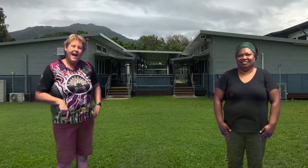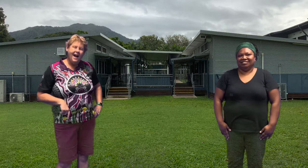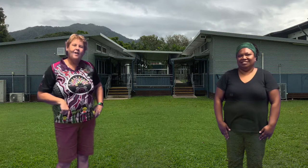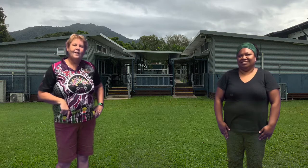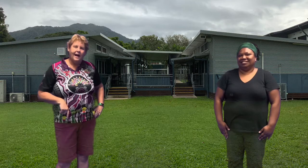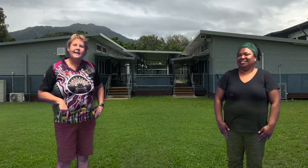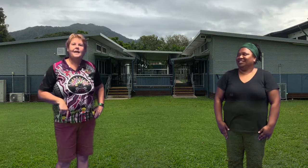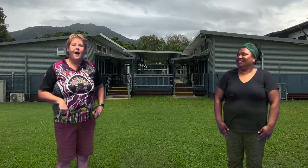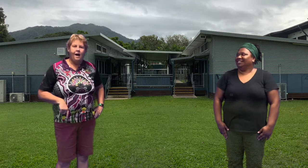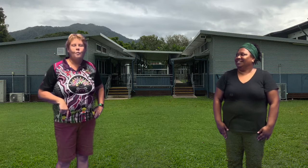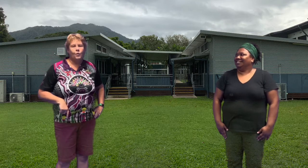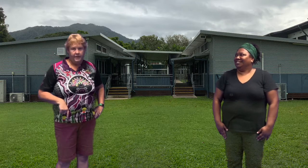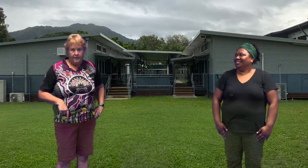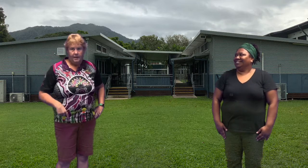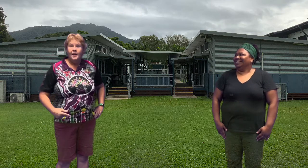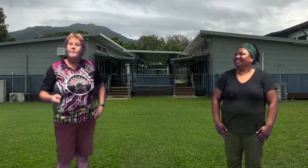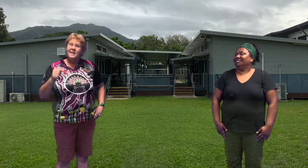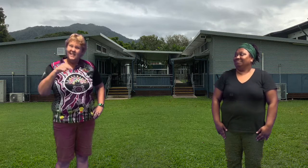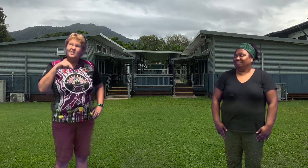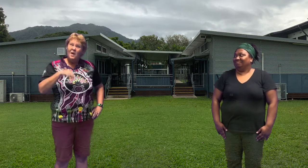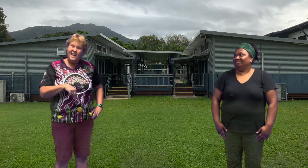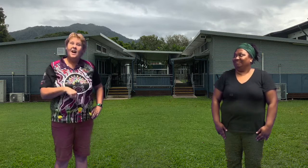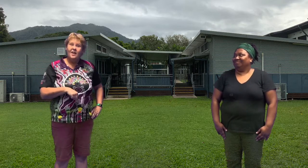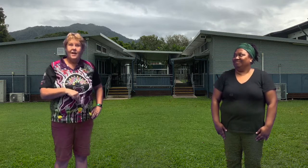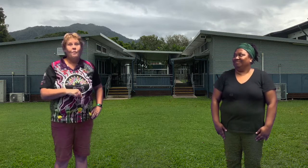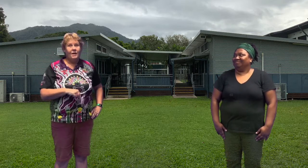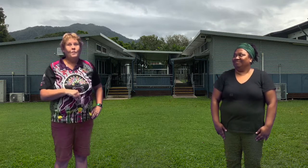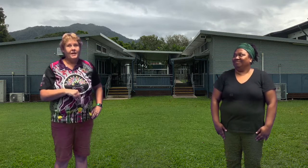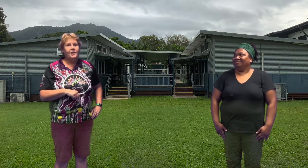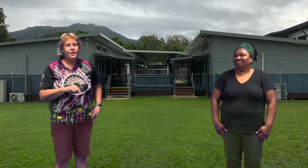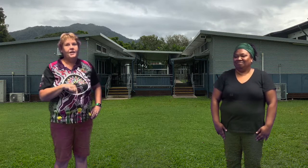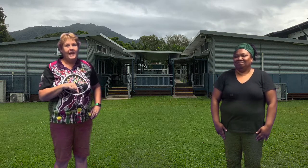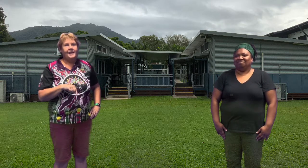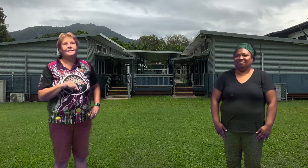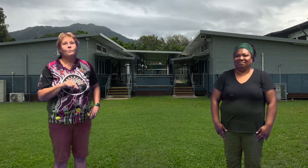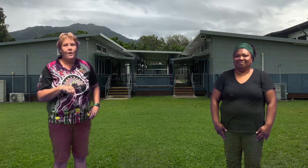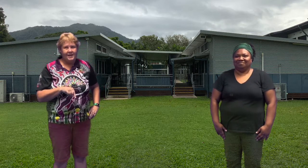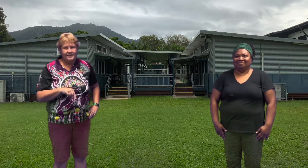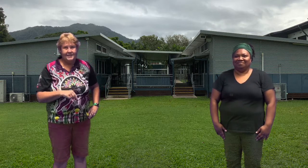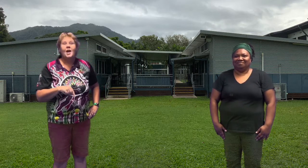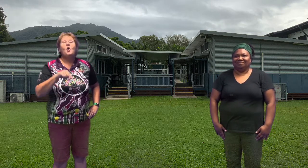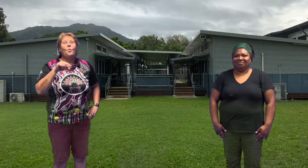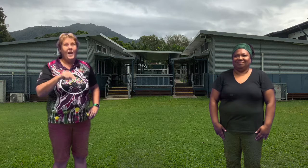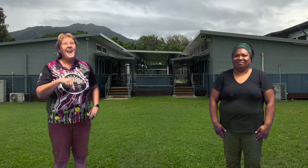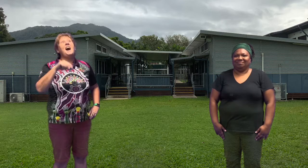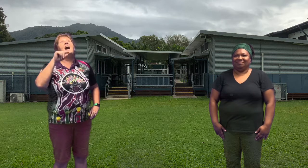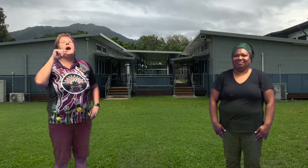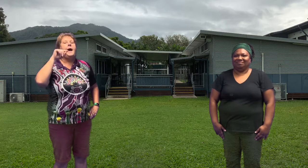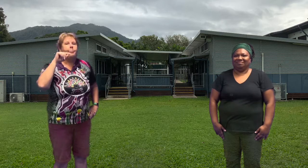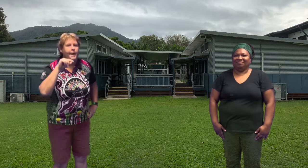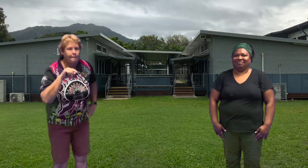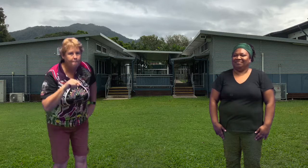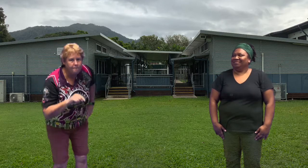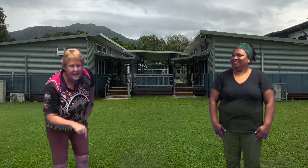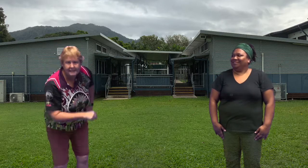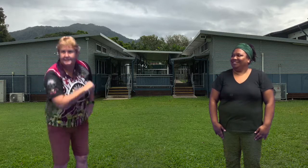lucky are we because we know that when we go to Cairns West we are at the best